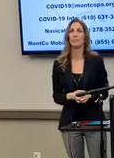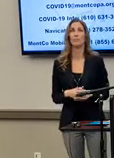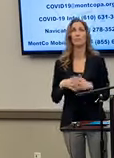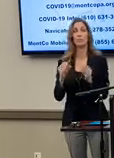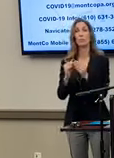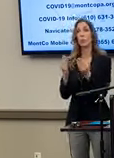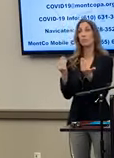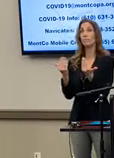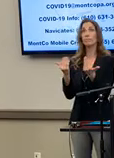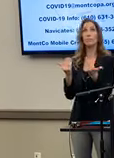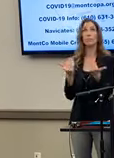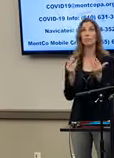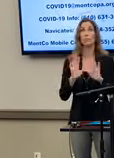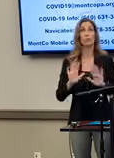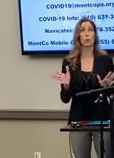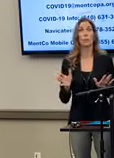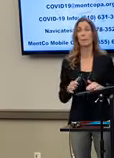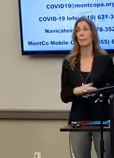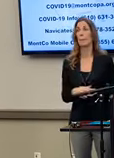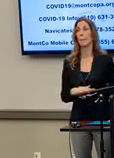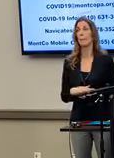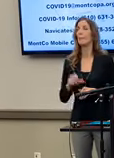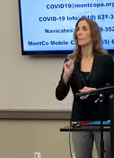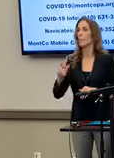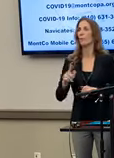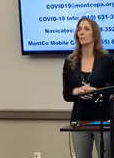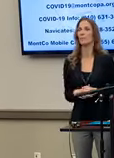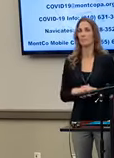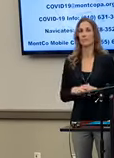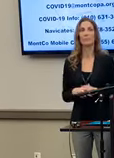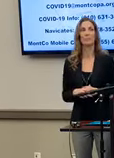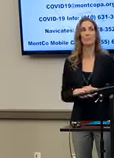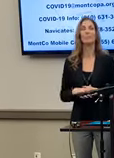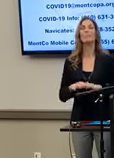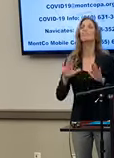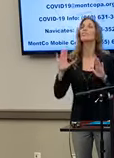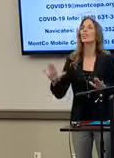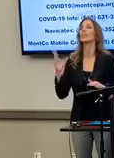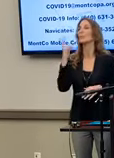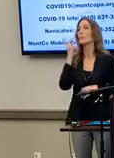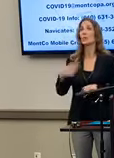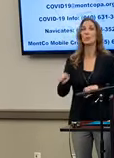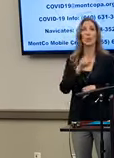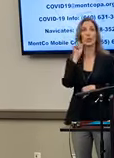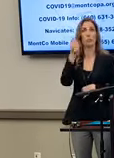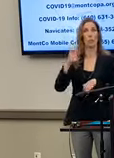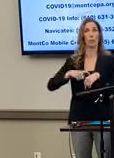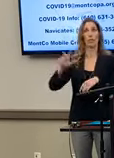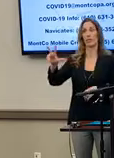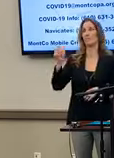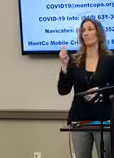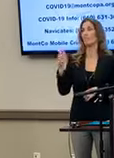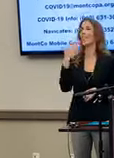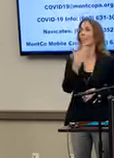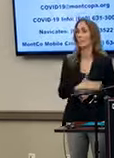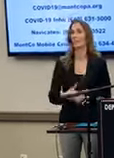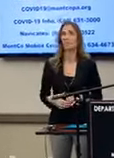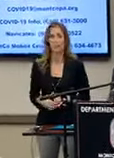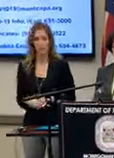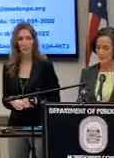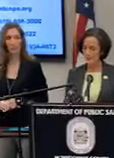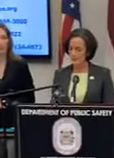Anything else, Tracy? No. No. Okay. Okay, great. We will see you all tomorrow at 3. Thank you.